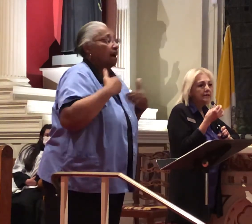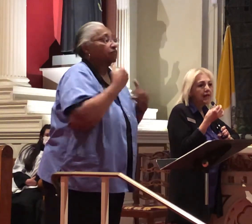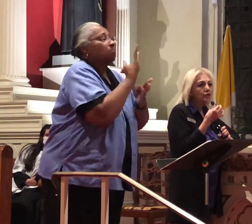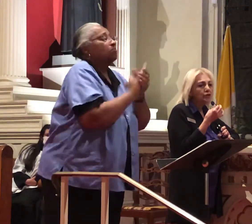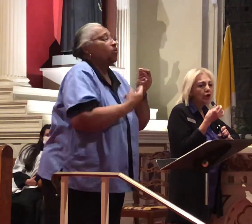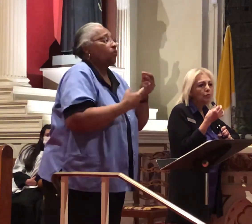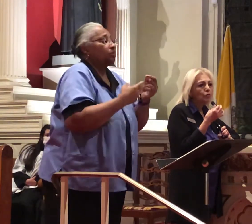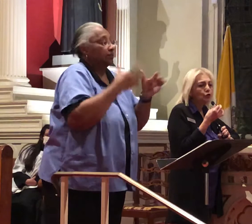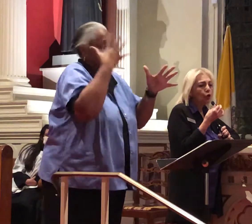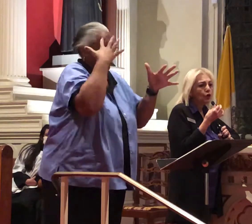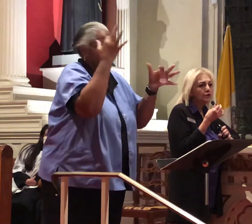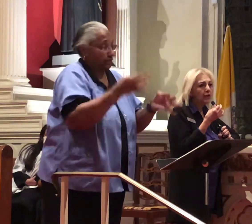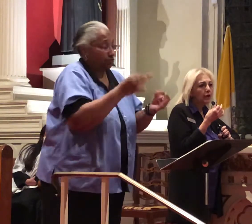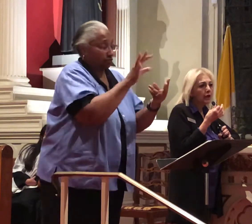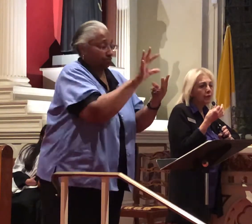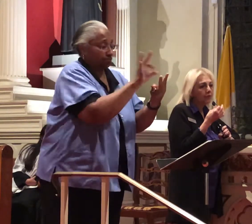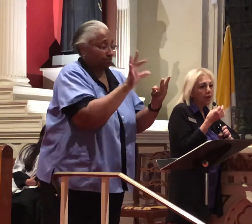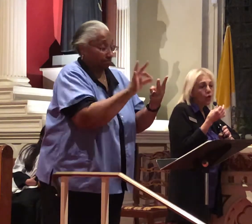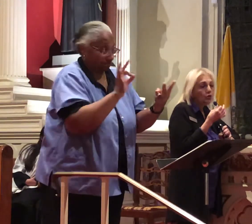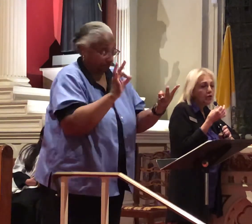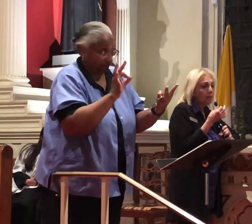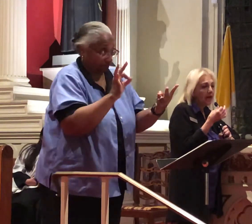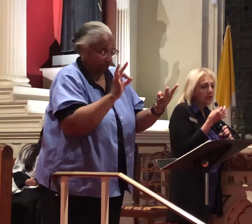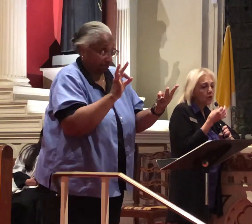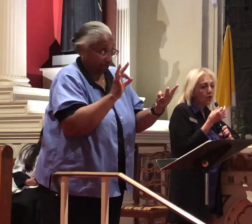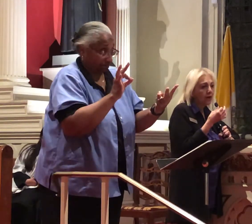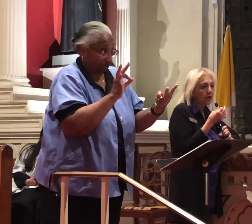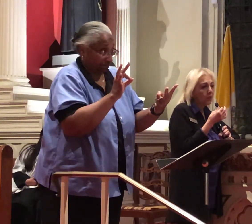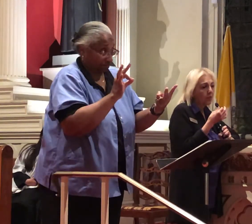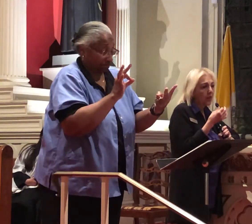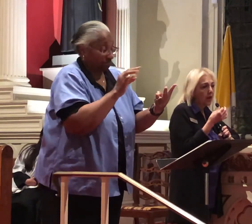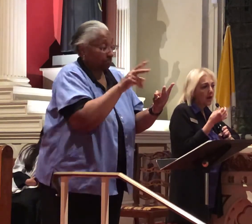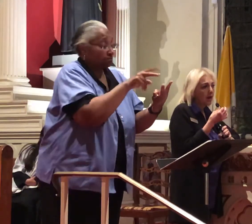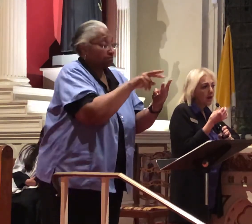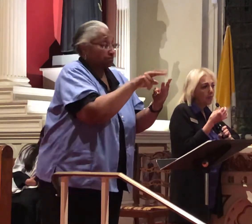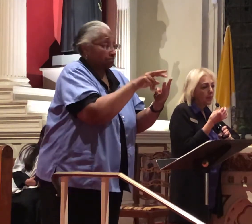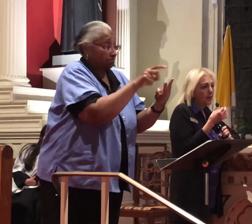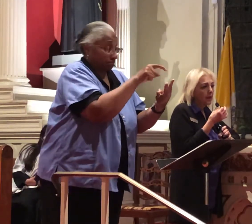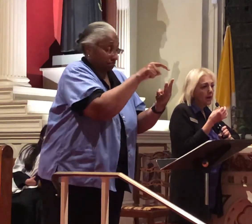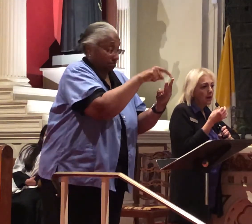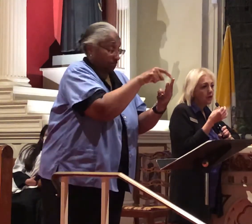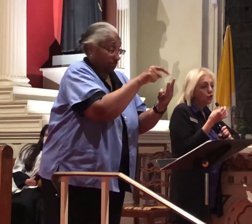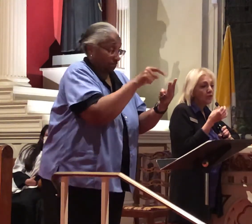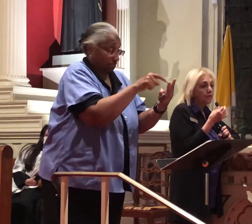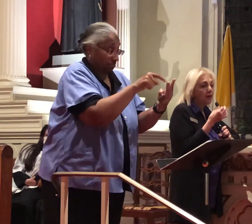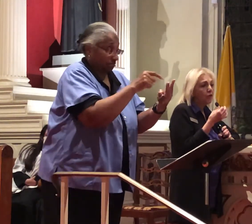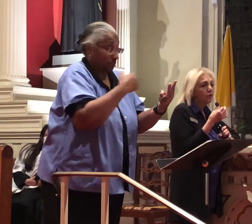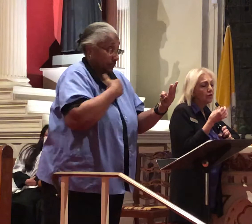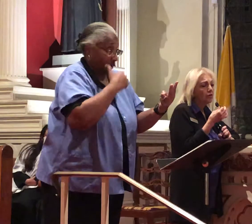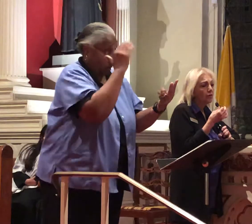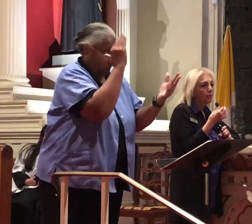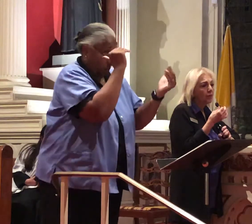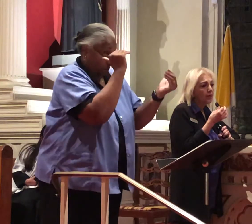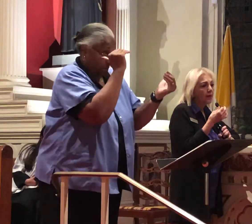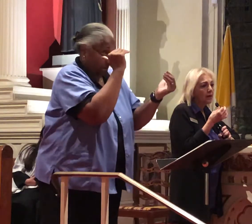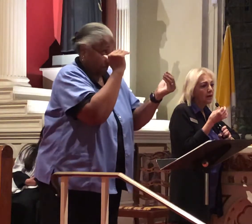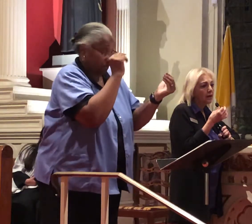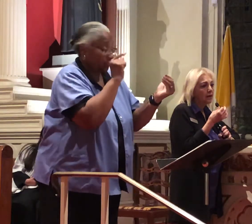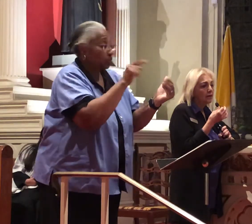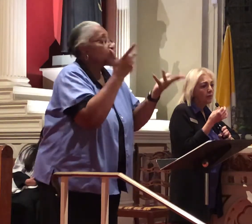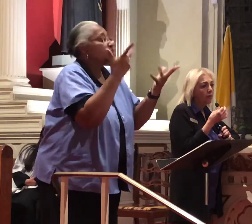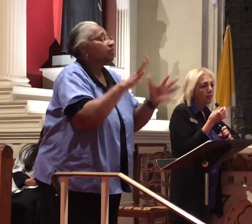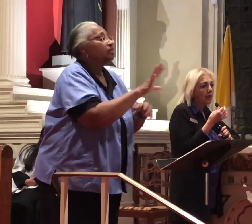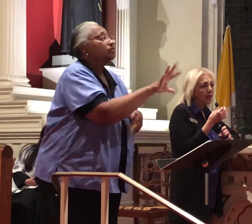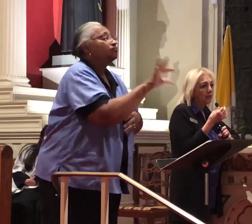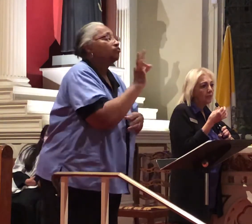hope that you have chosen